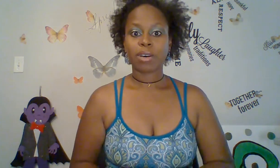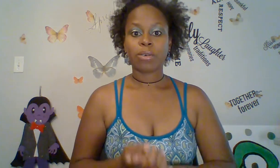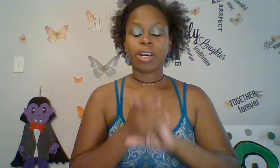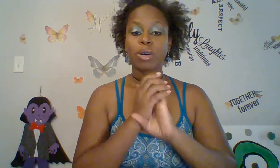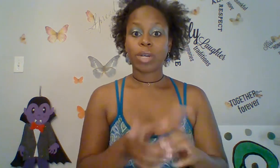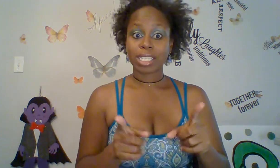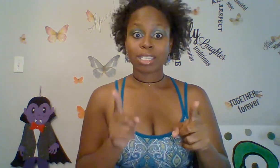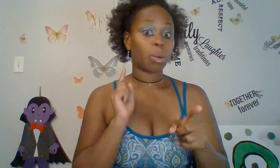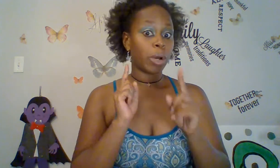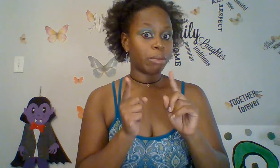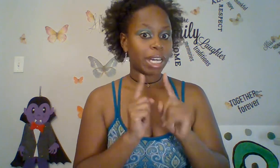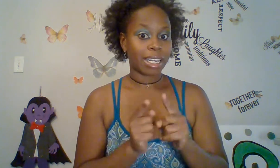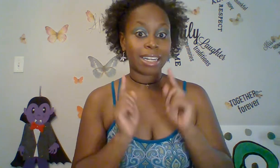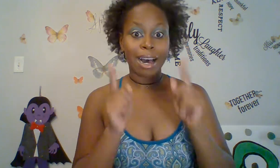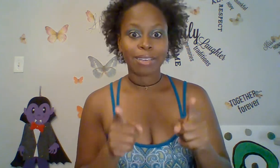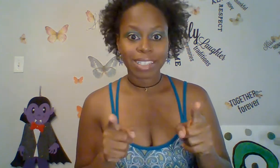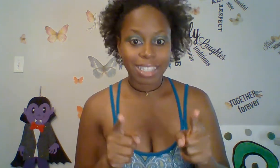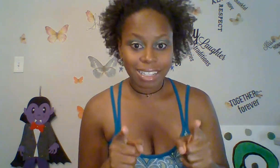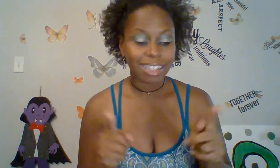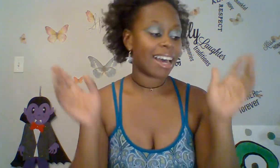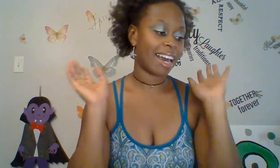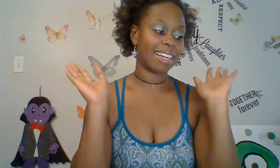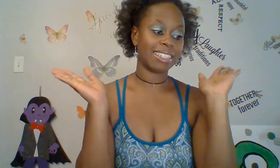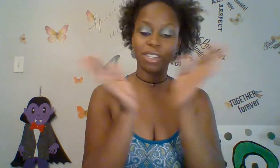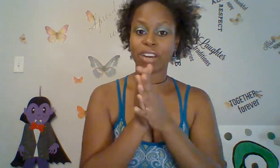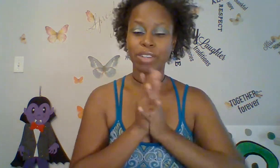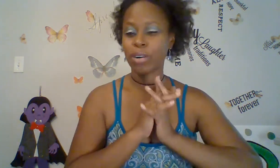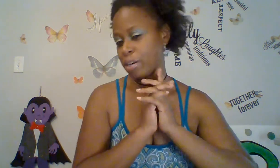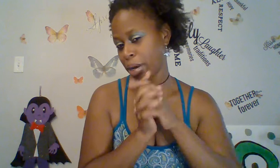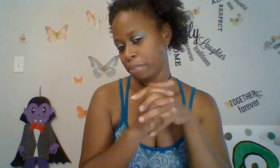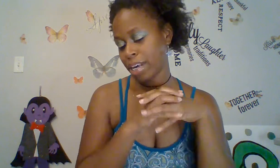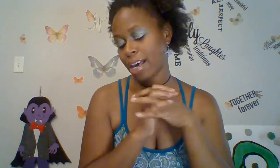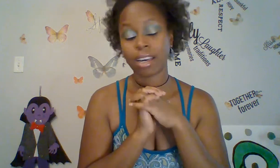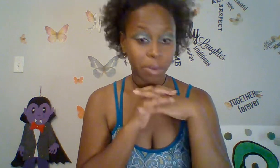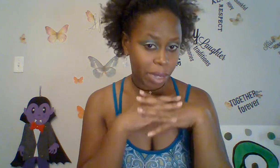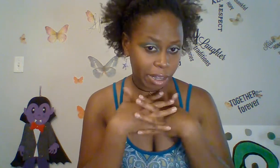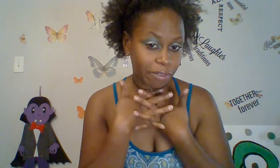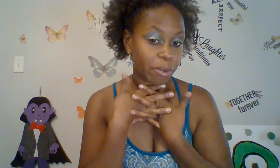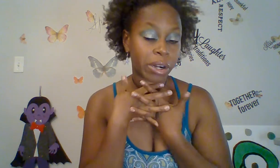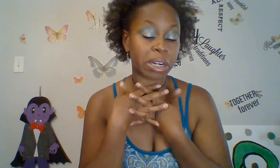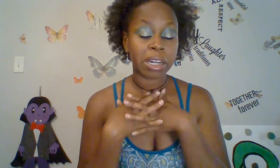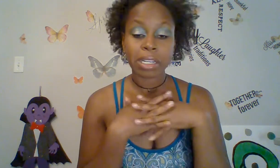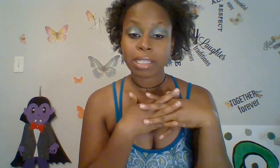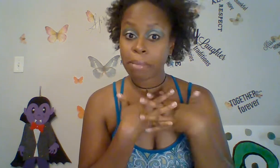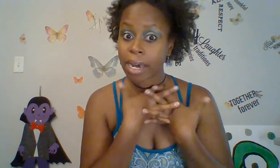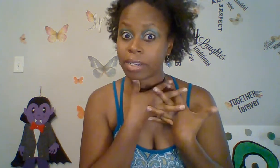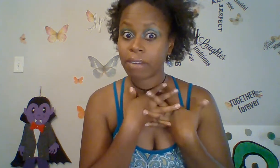So, quizzes will be handed out. And you never know, there might be a giveaway for somebody, you never